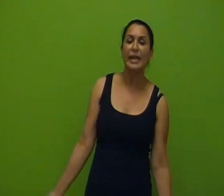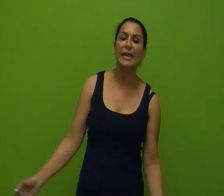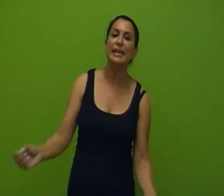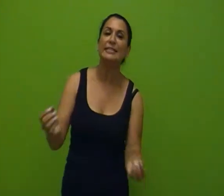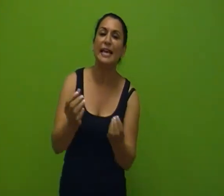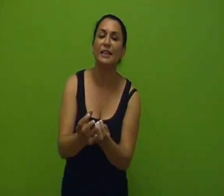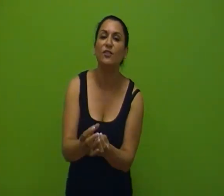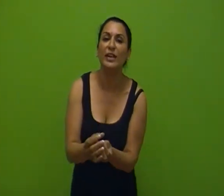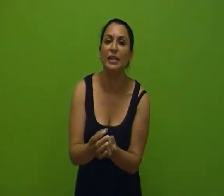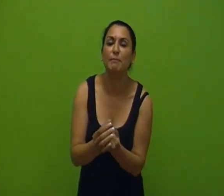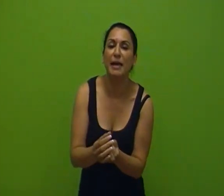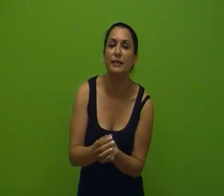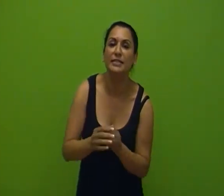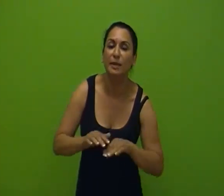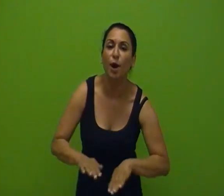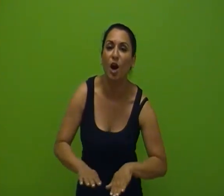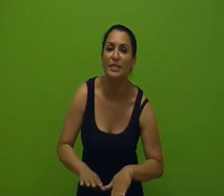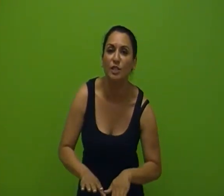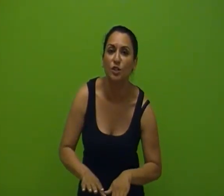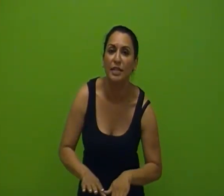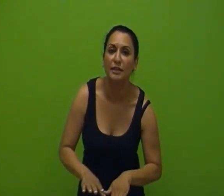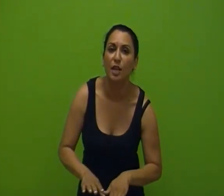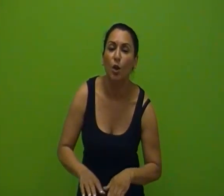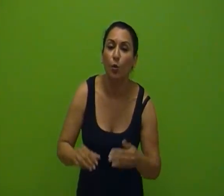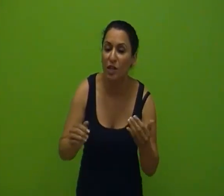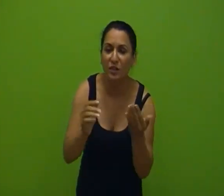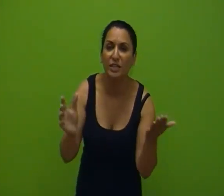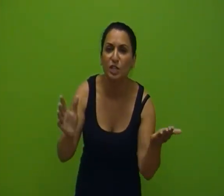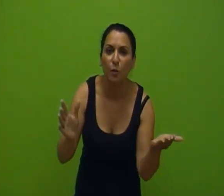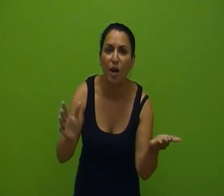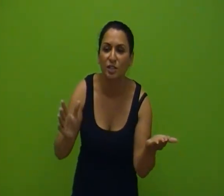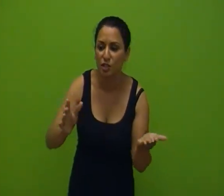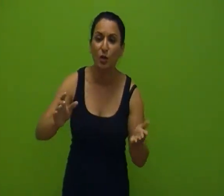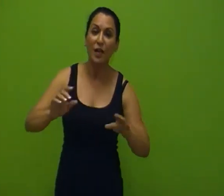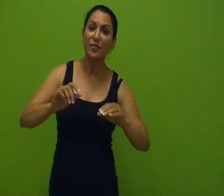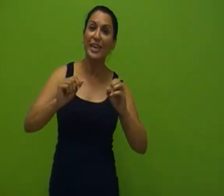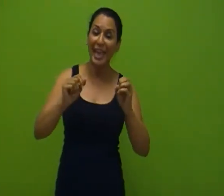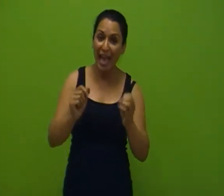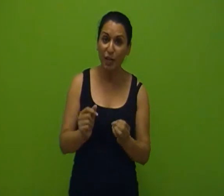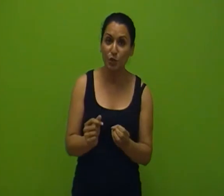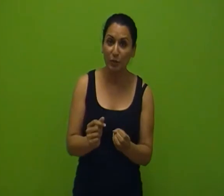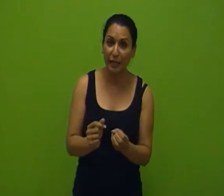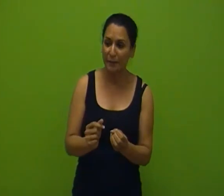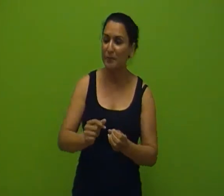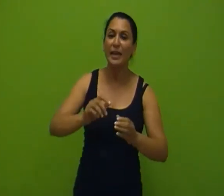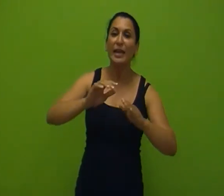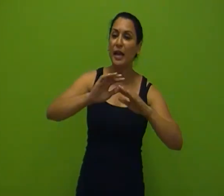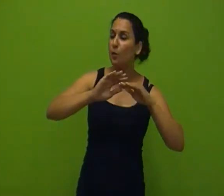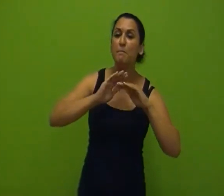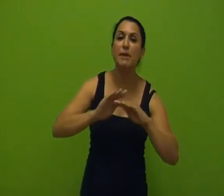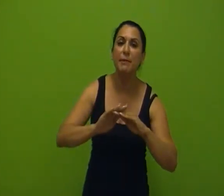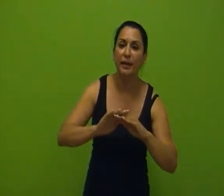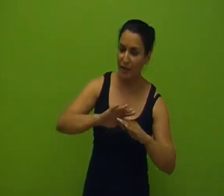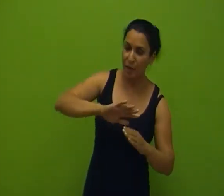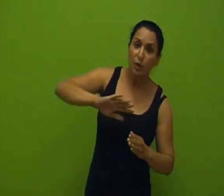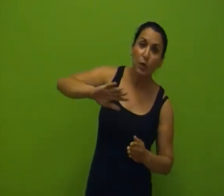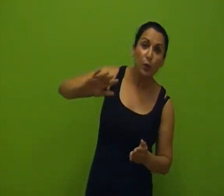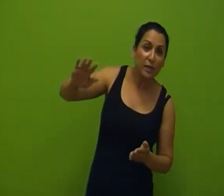It has elevated balancing pods underneath. What do you think these pods do? They actually mimic the